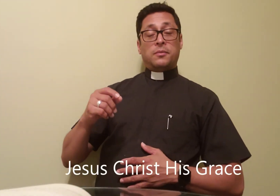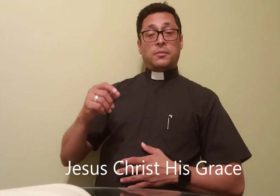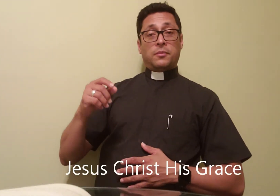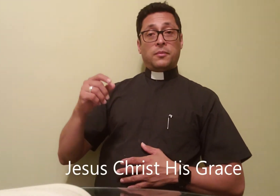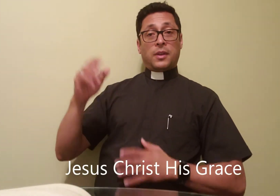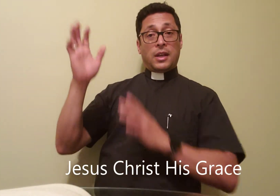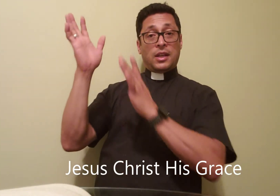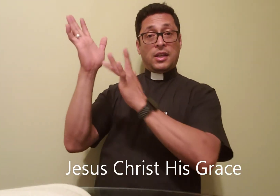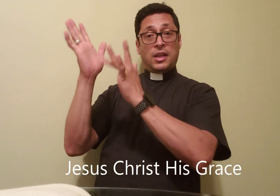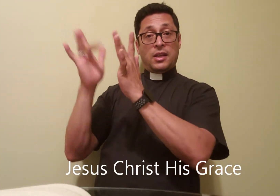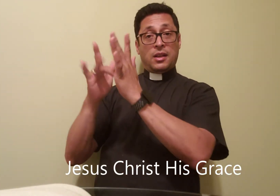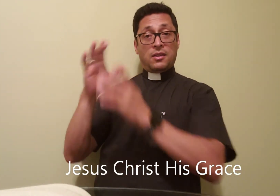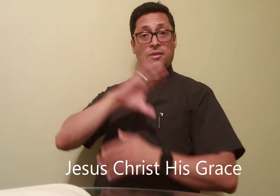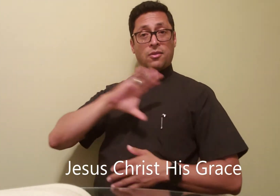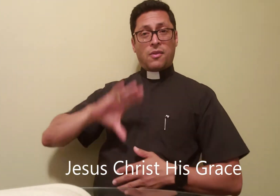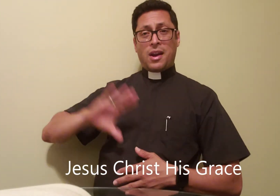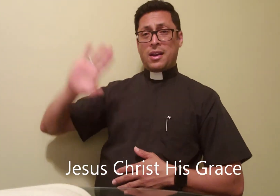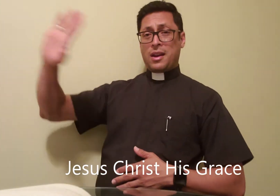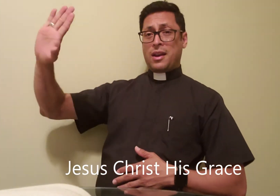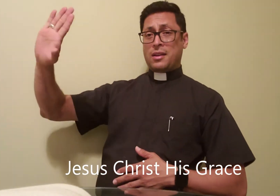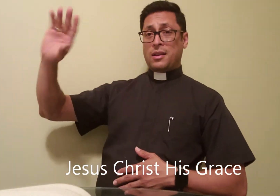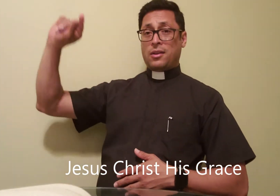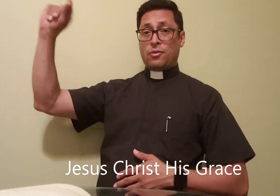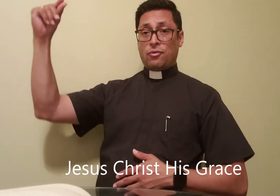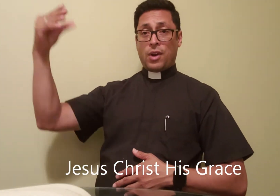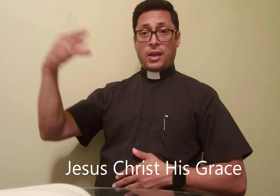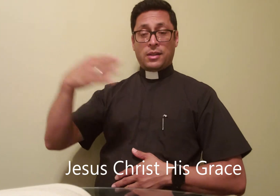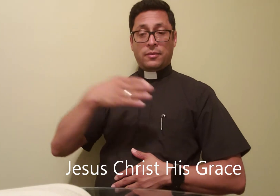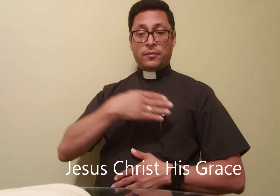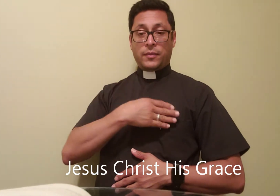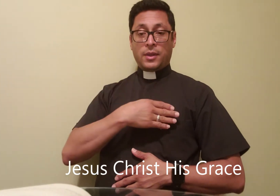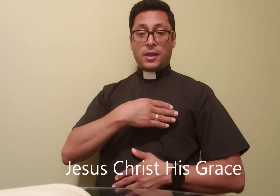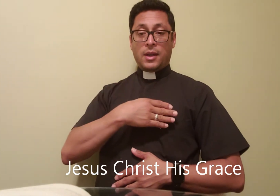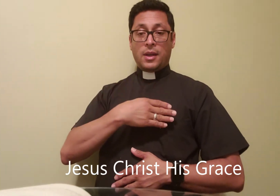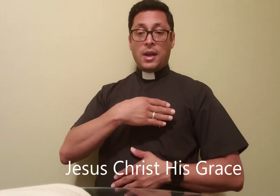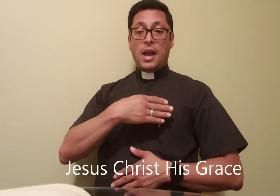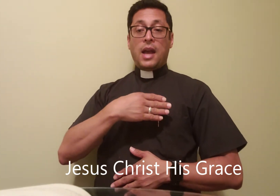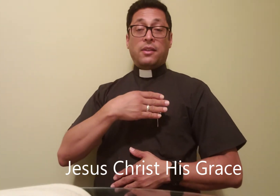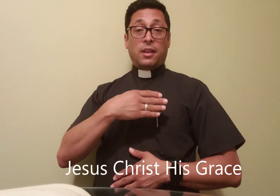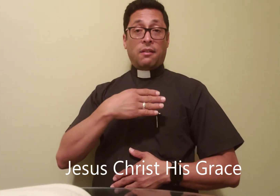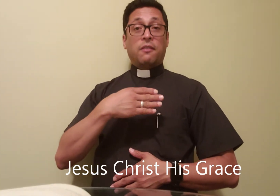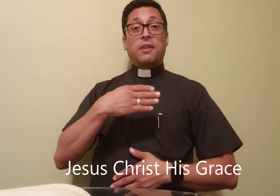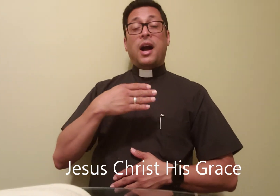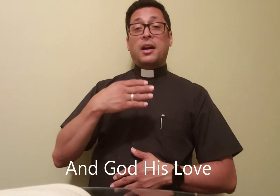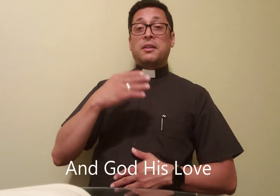and the love of God,